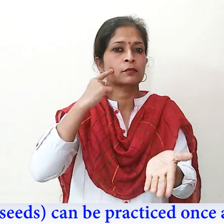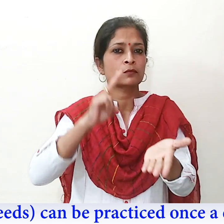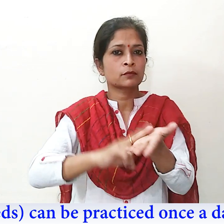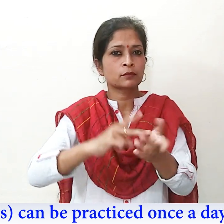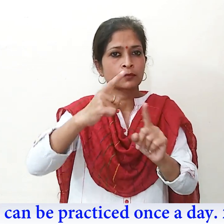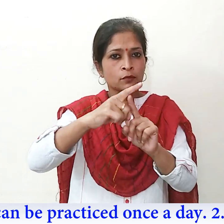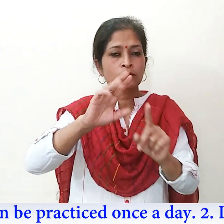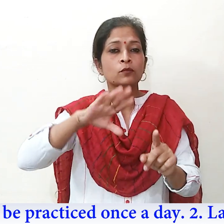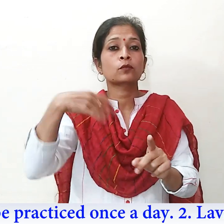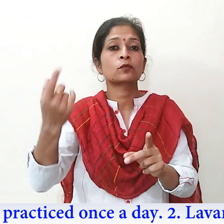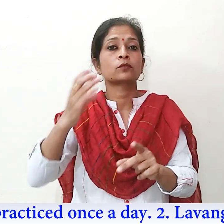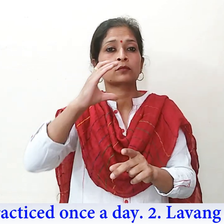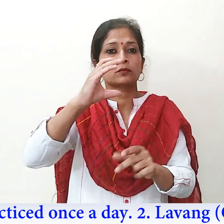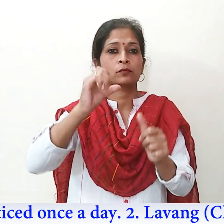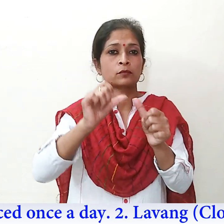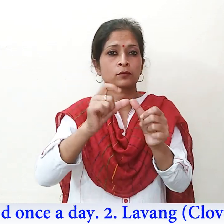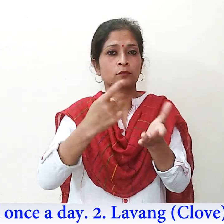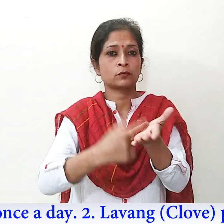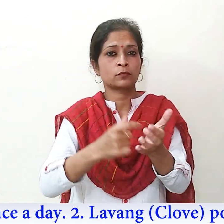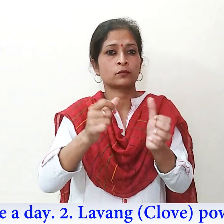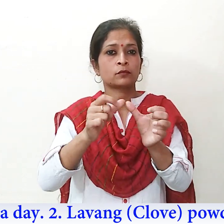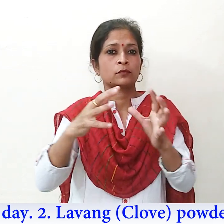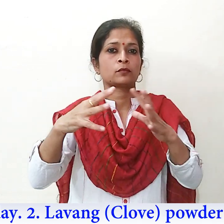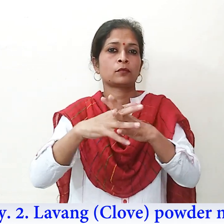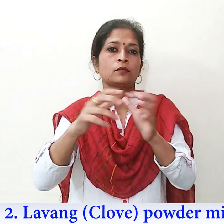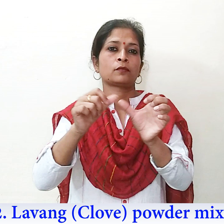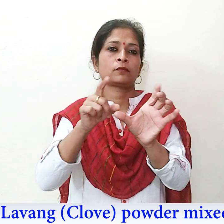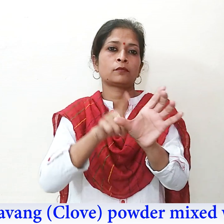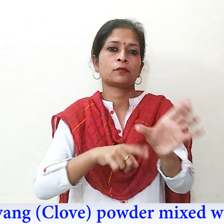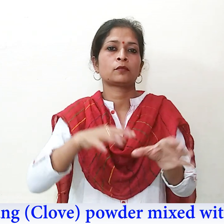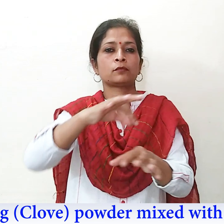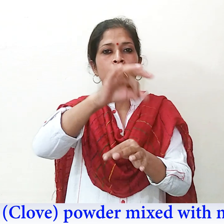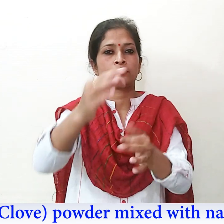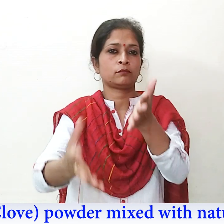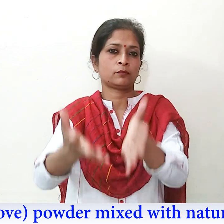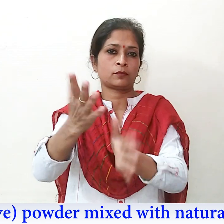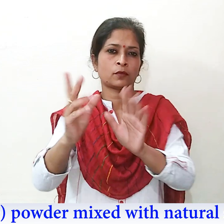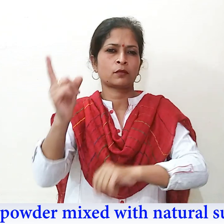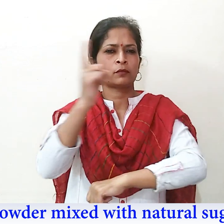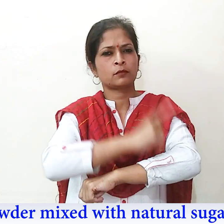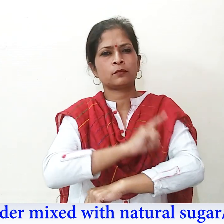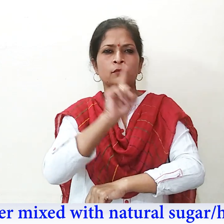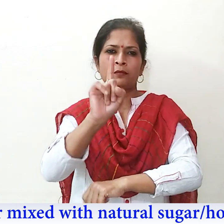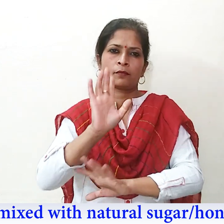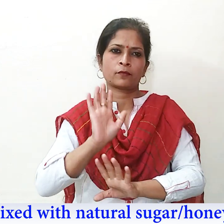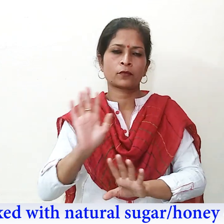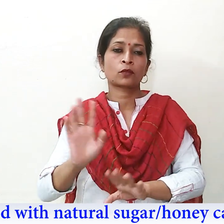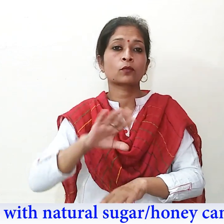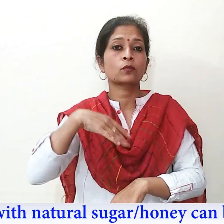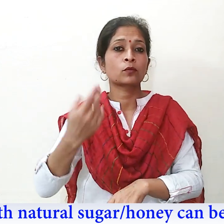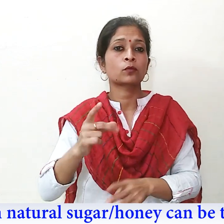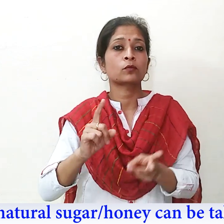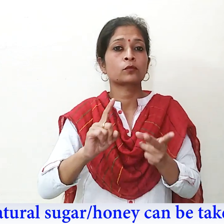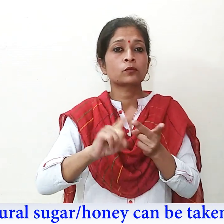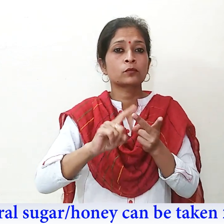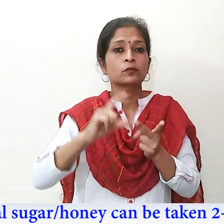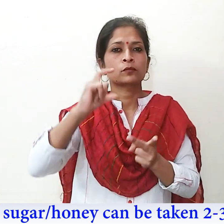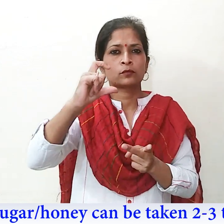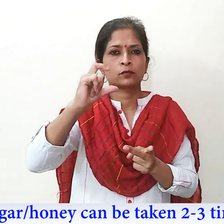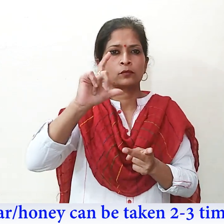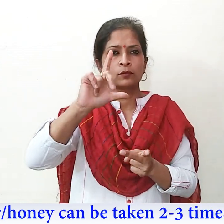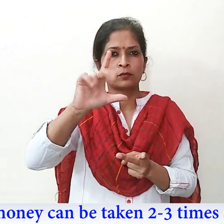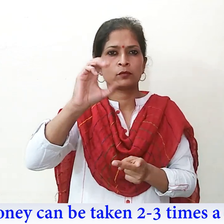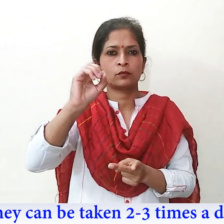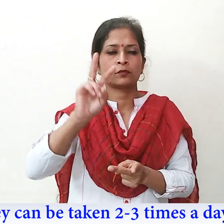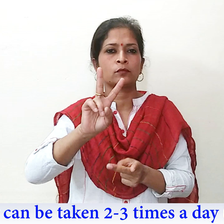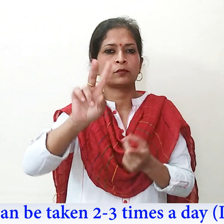caravee seeds can be practiced once a day. 2. Long clove powder mixed